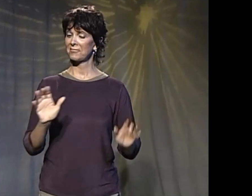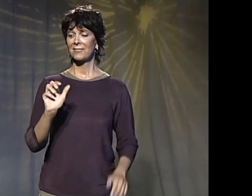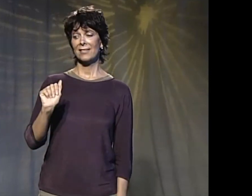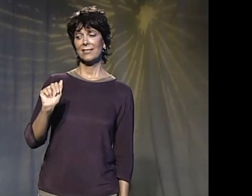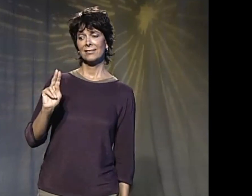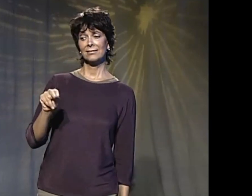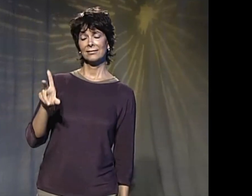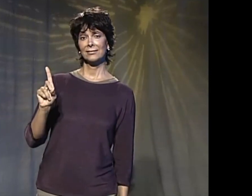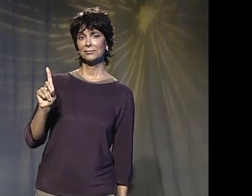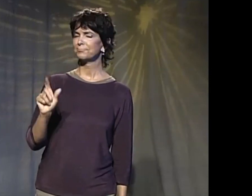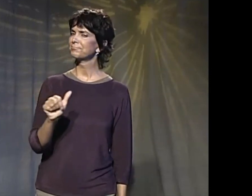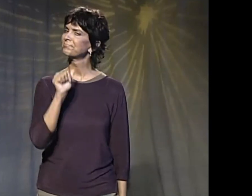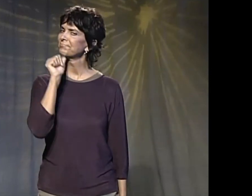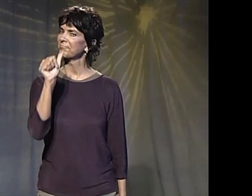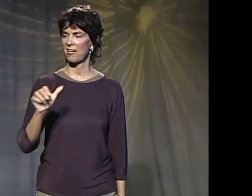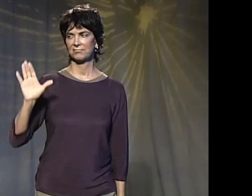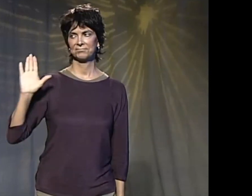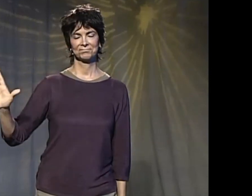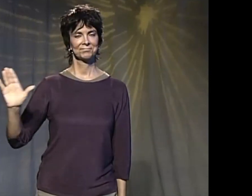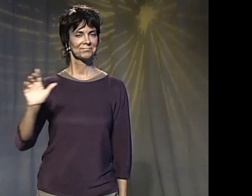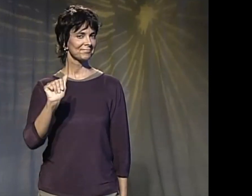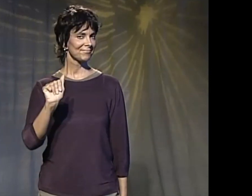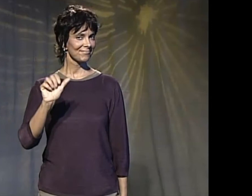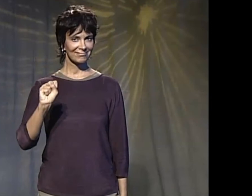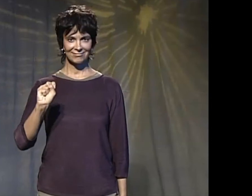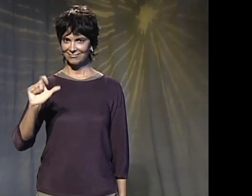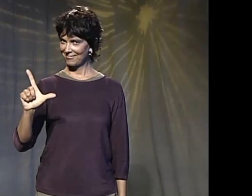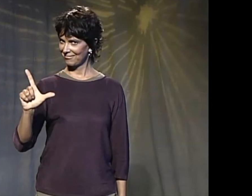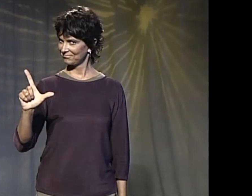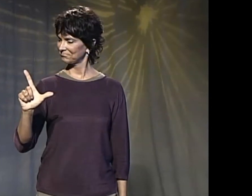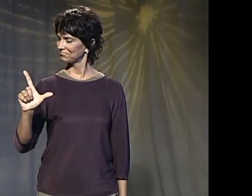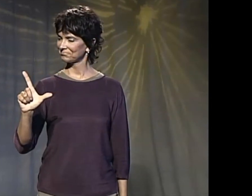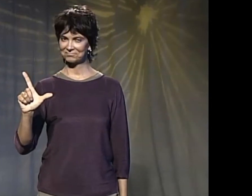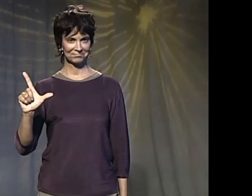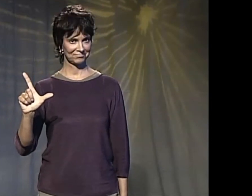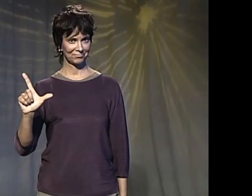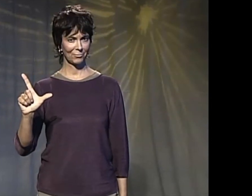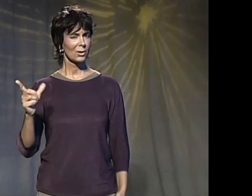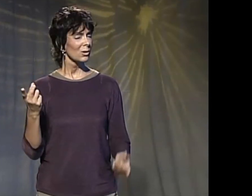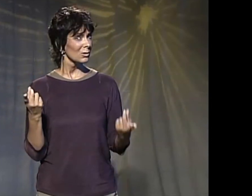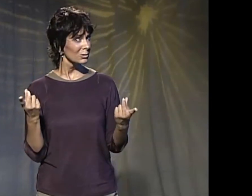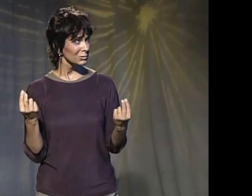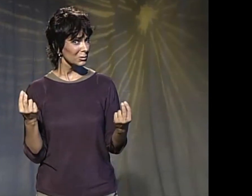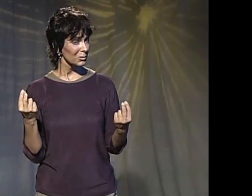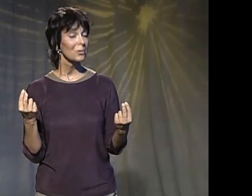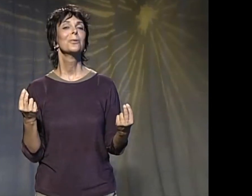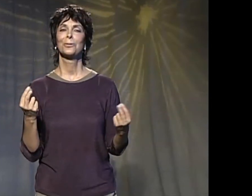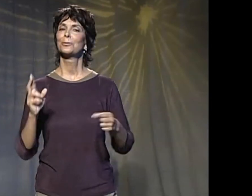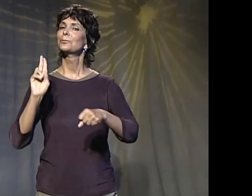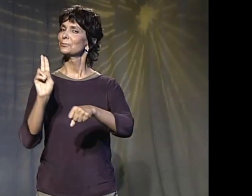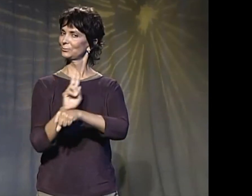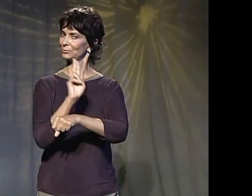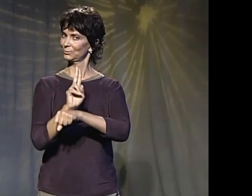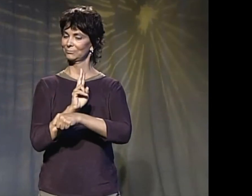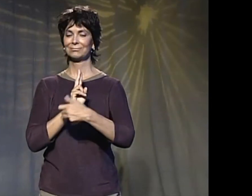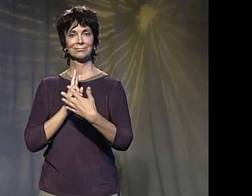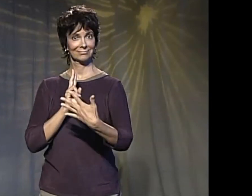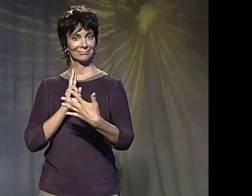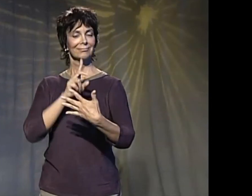Let me explain. AND is not part of ASL. So instead, you're going to